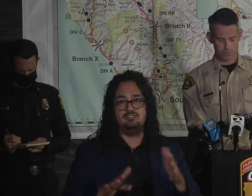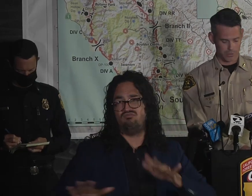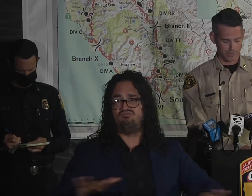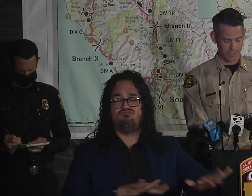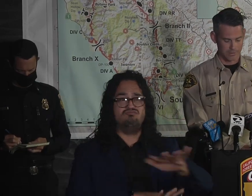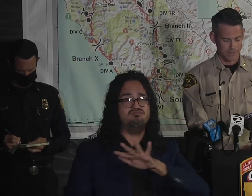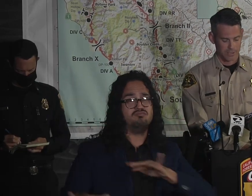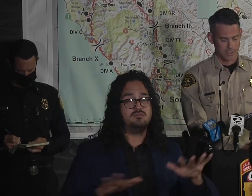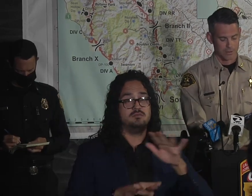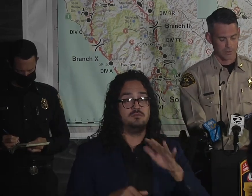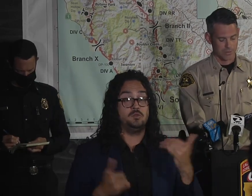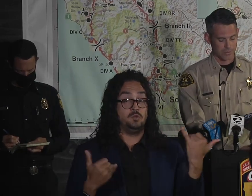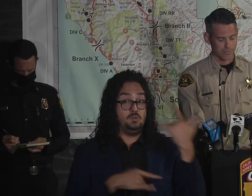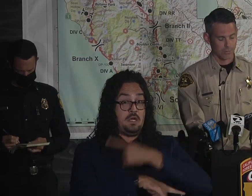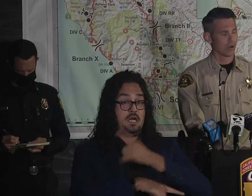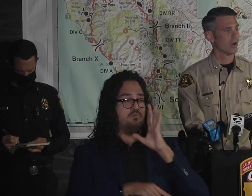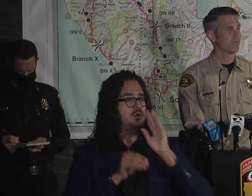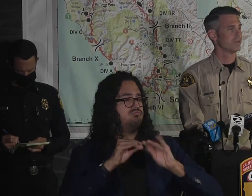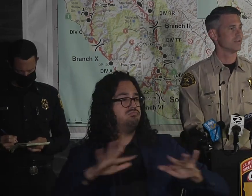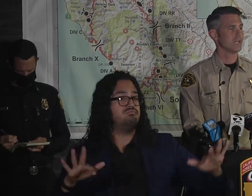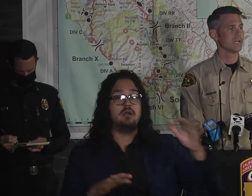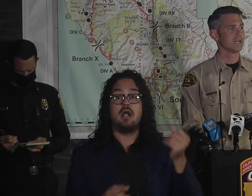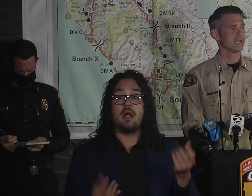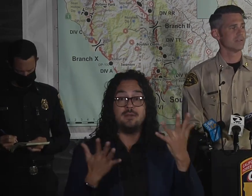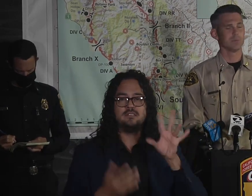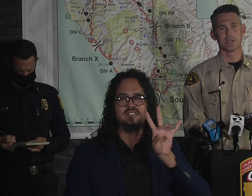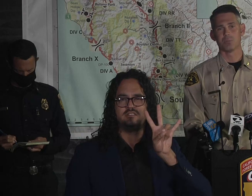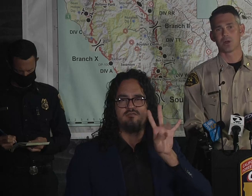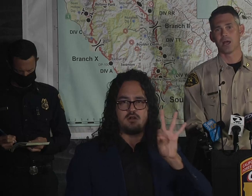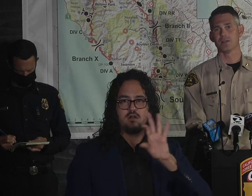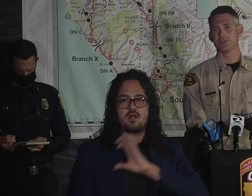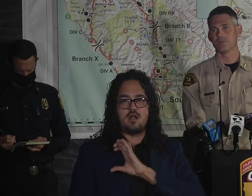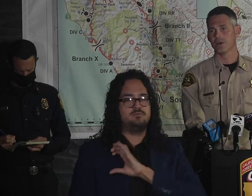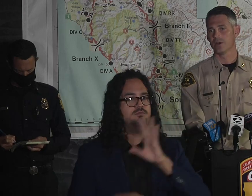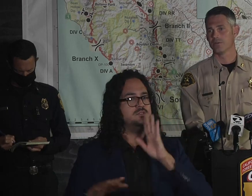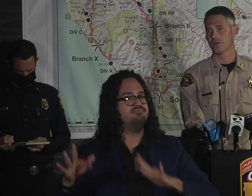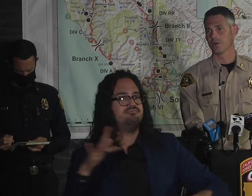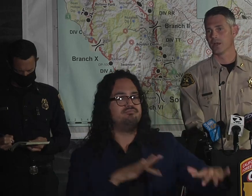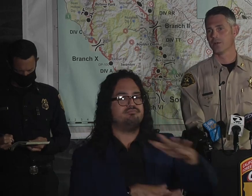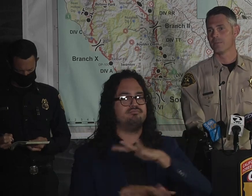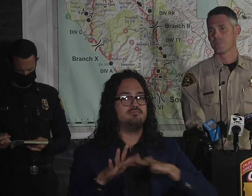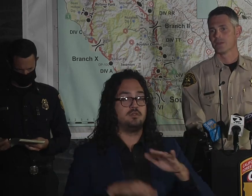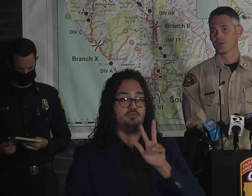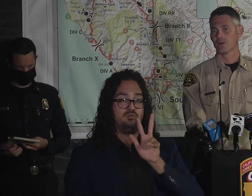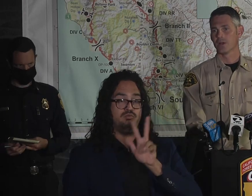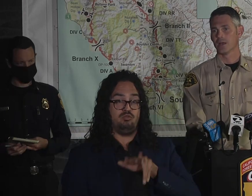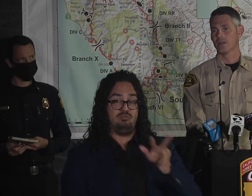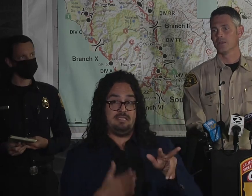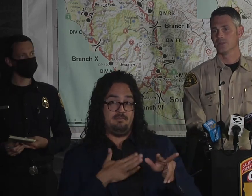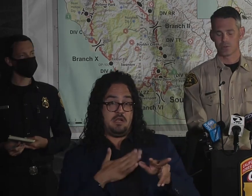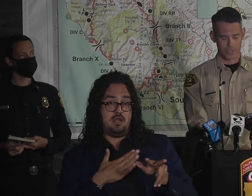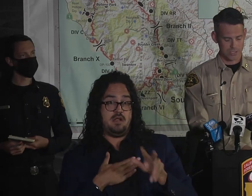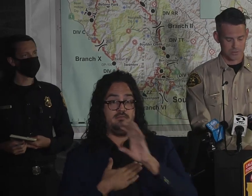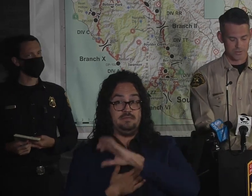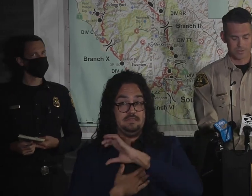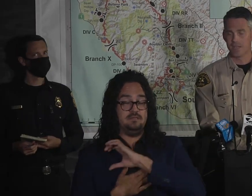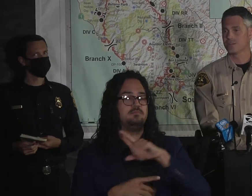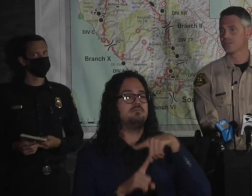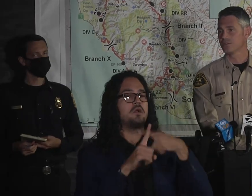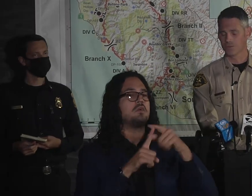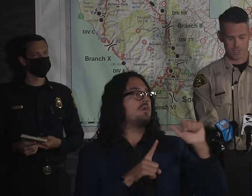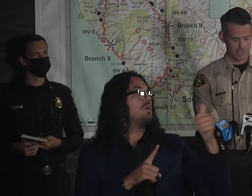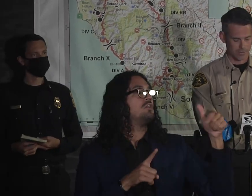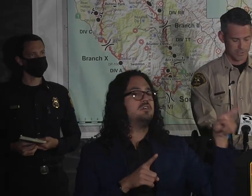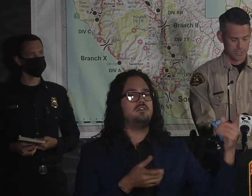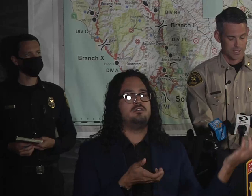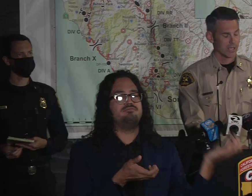total personnel, 33 from our office, and again, I can't speak more highly of our local agencies and